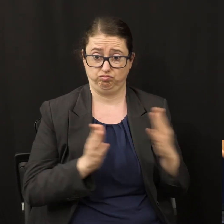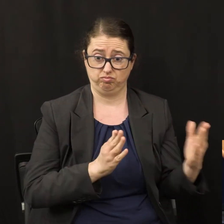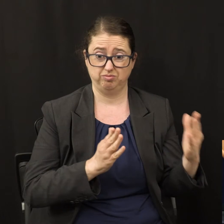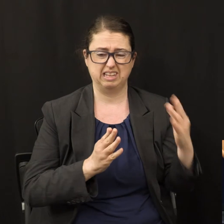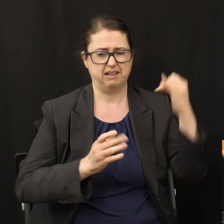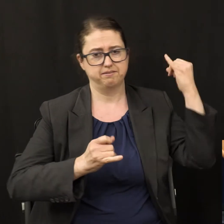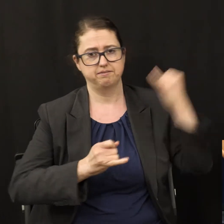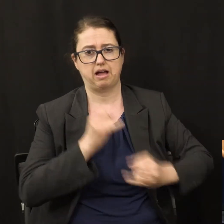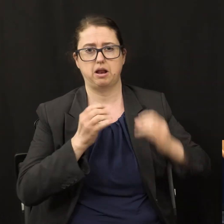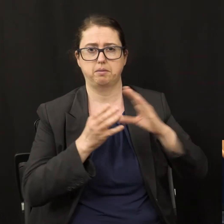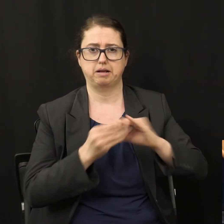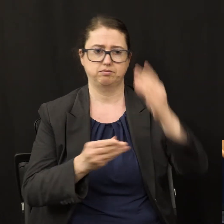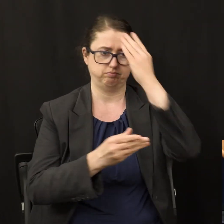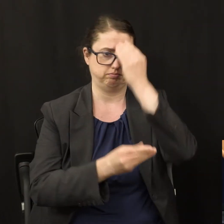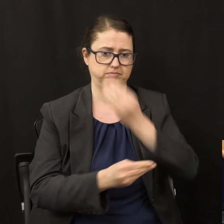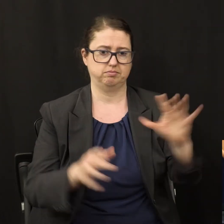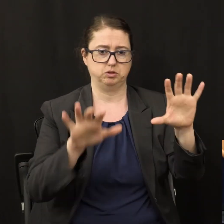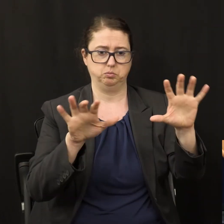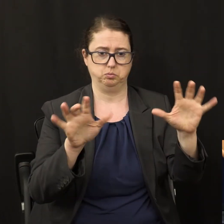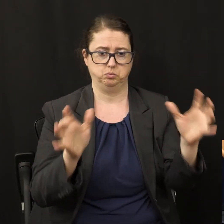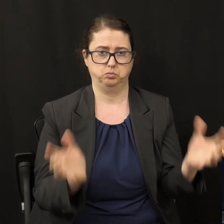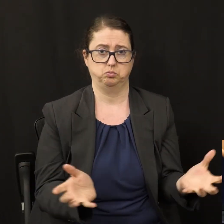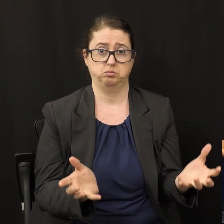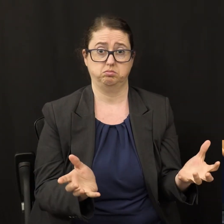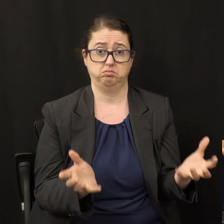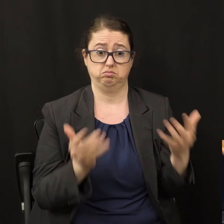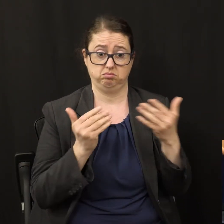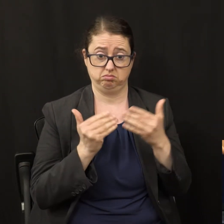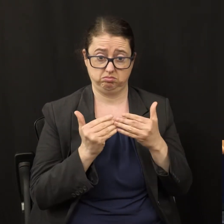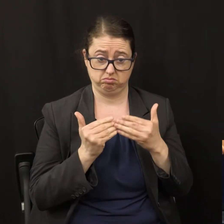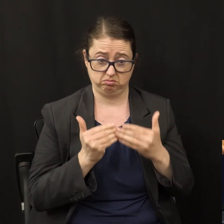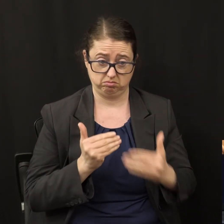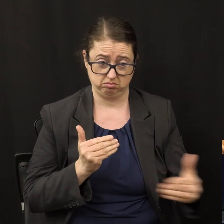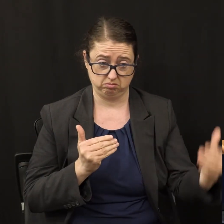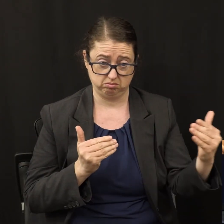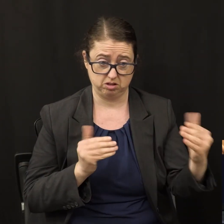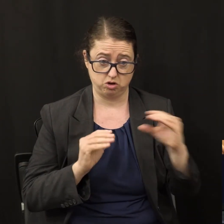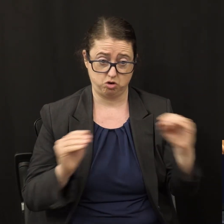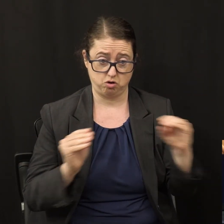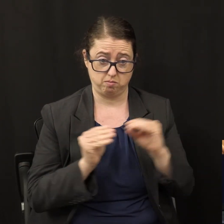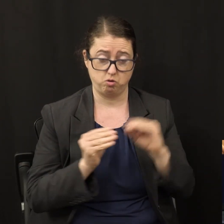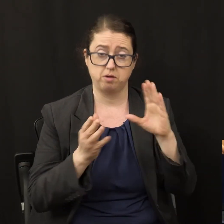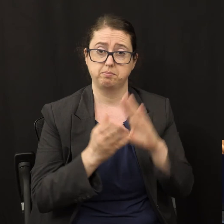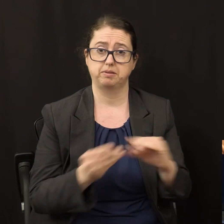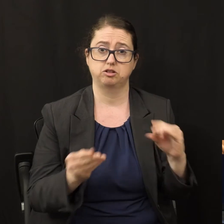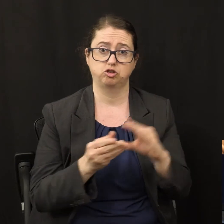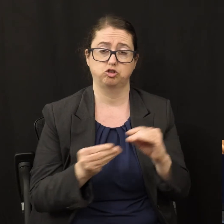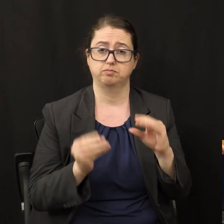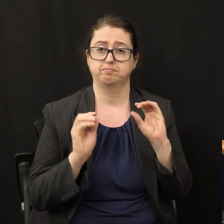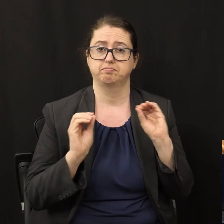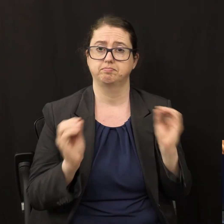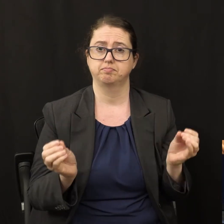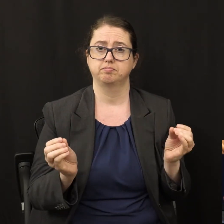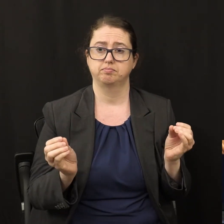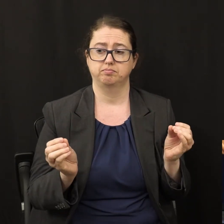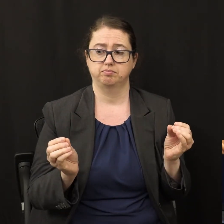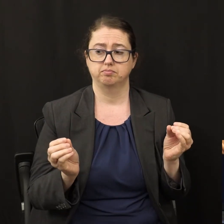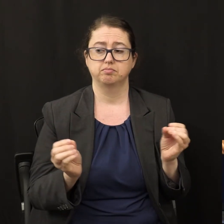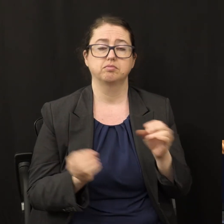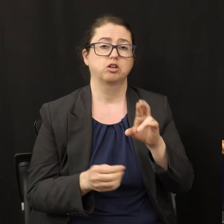After this, there will be no more messages of God. And by the way, I'm including Revelation 18, which